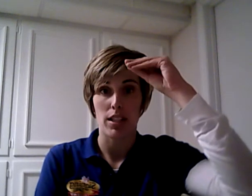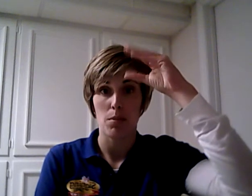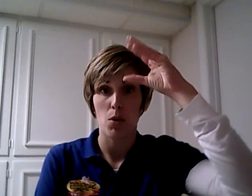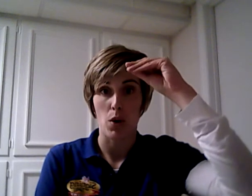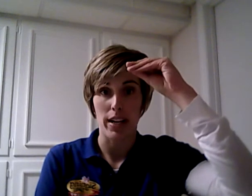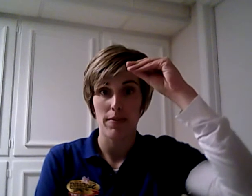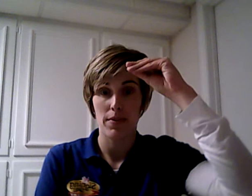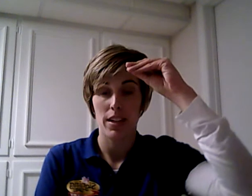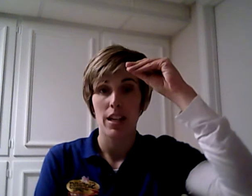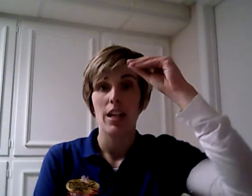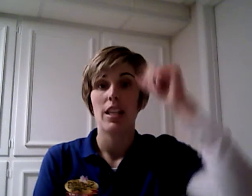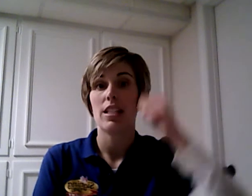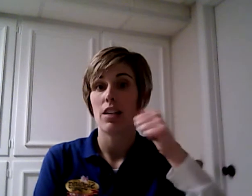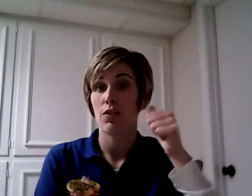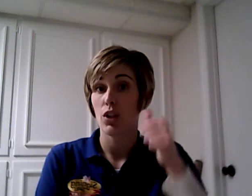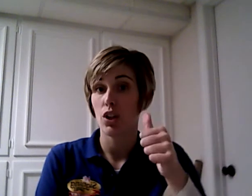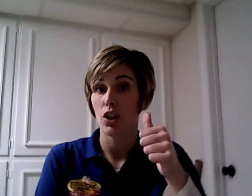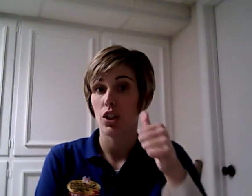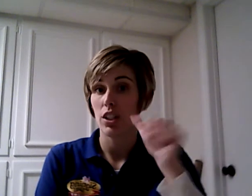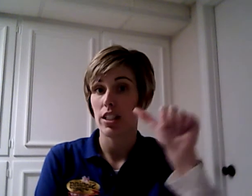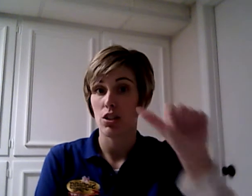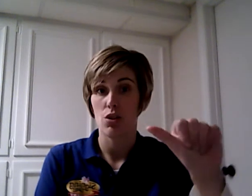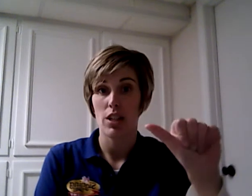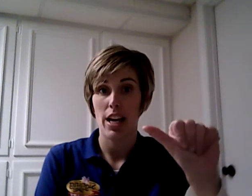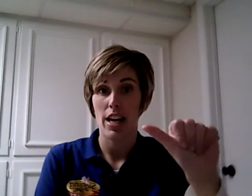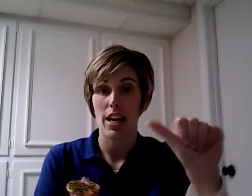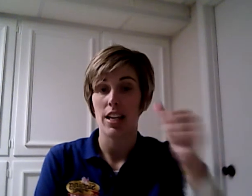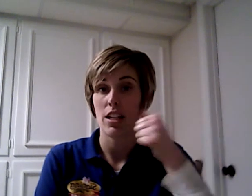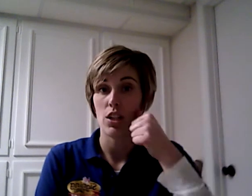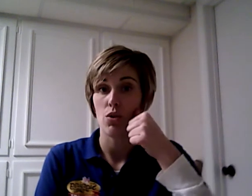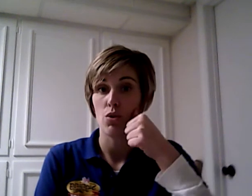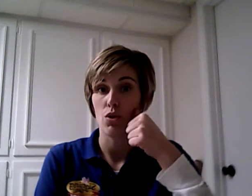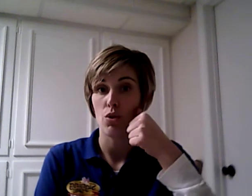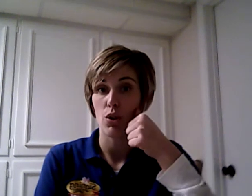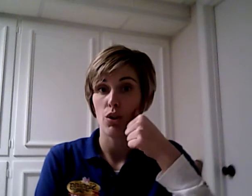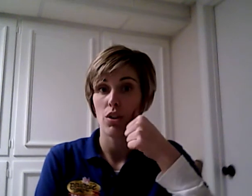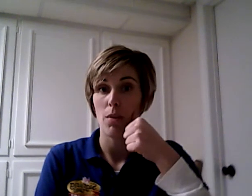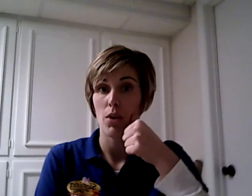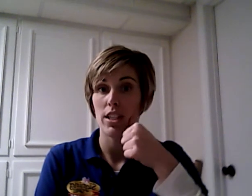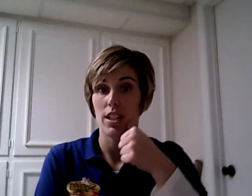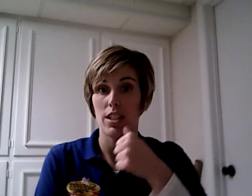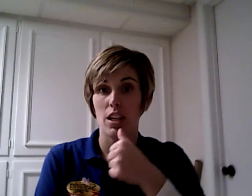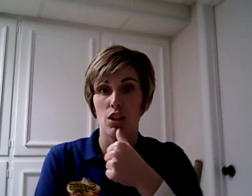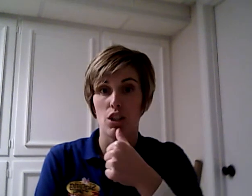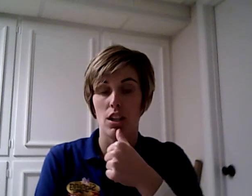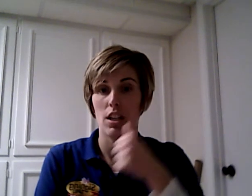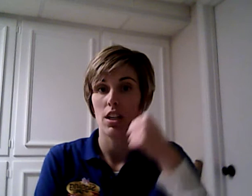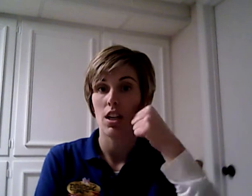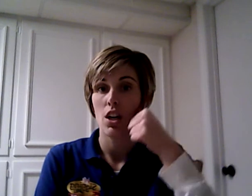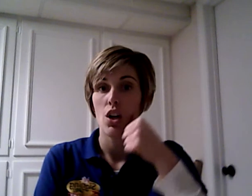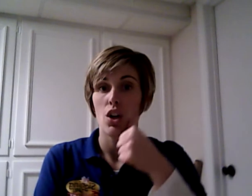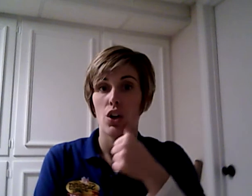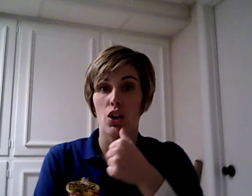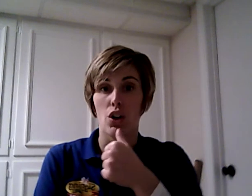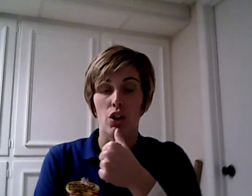that's a boy. The sign for girl is you use the A hand and you stroke your thumb right down the side of your cheek. Girl.